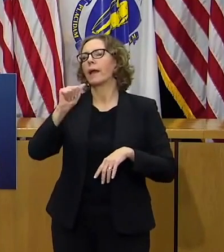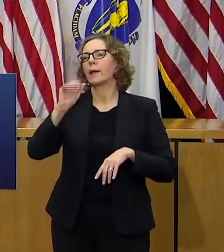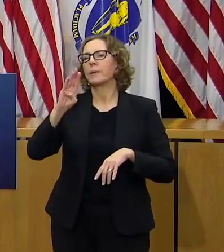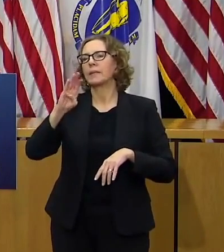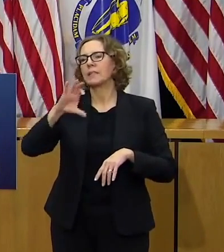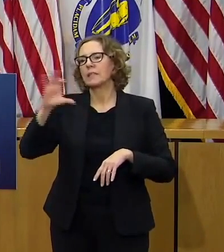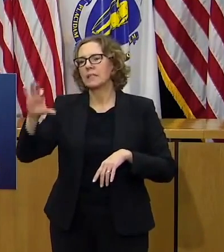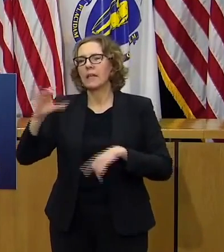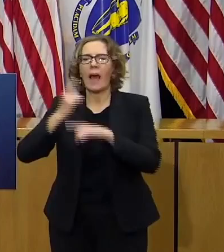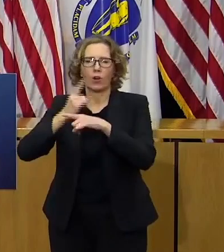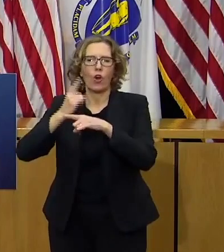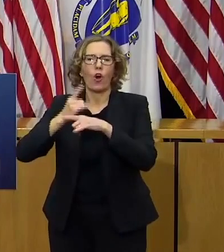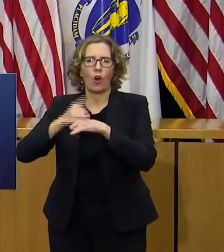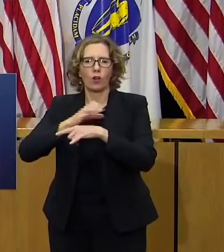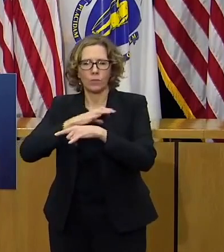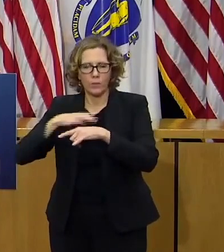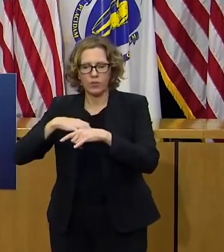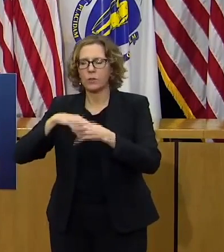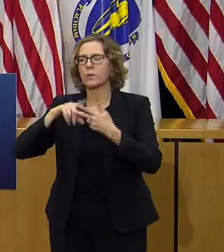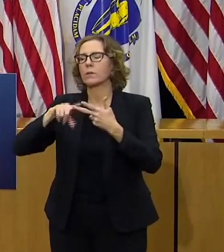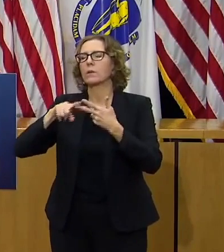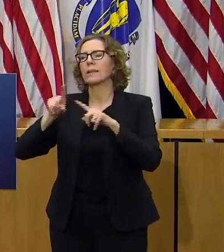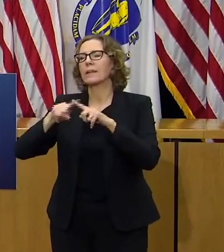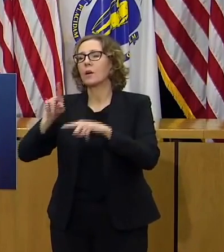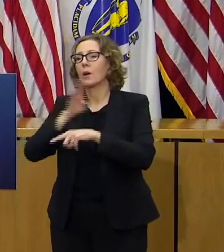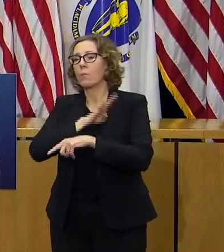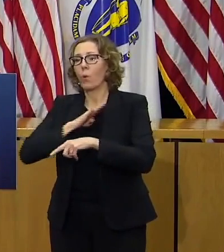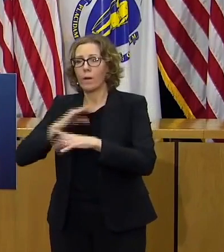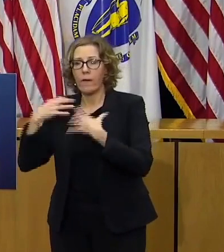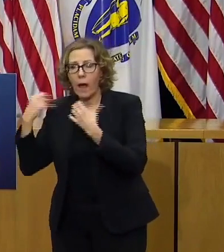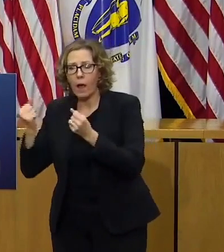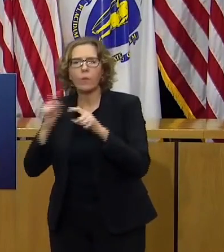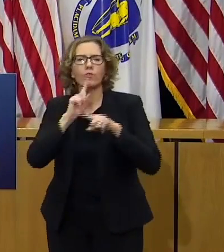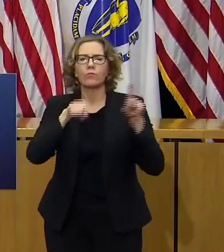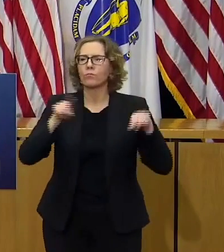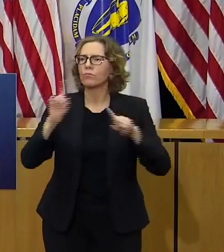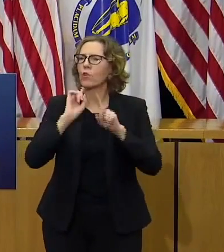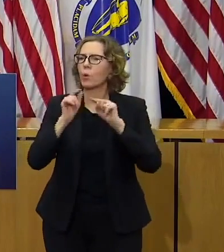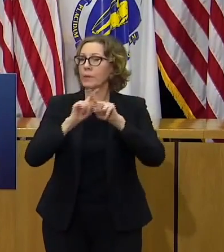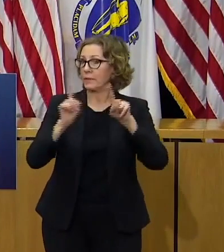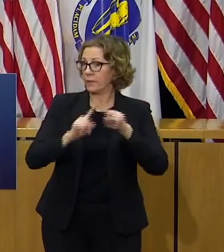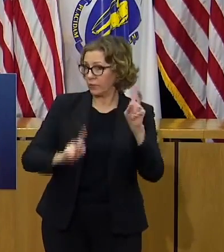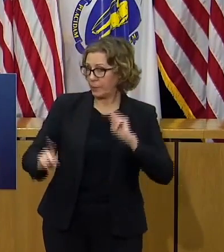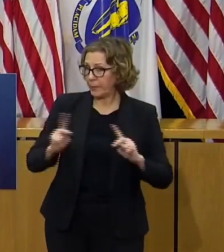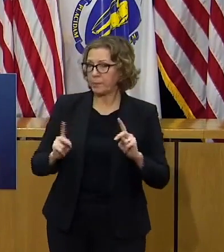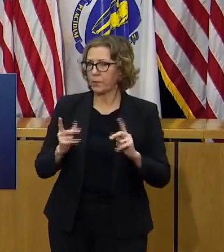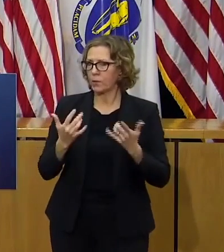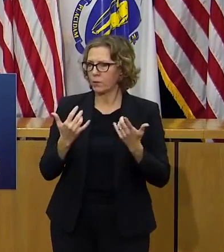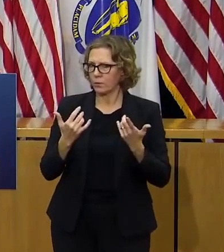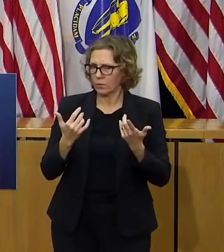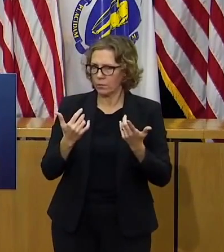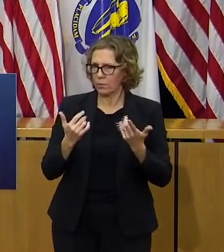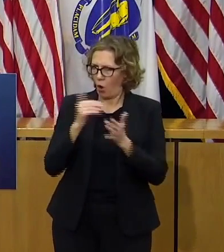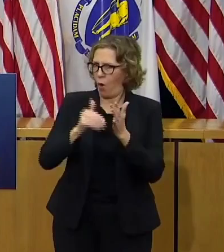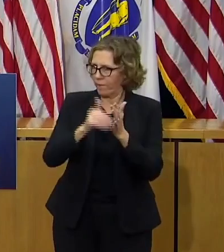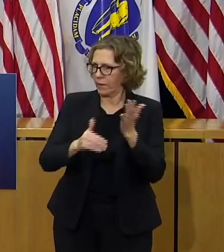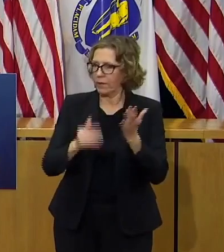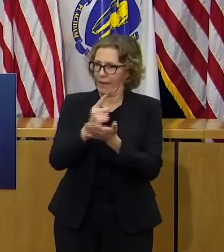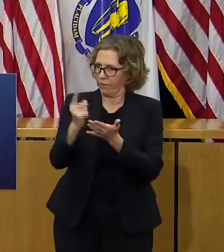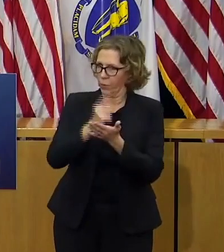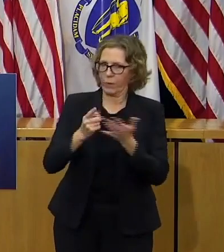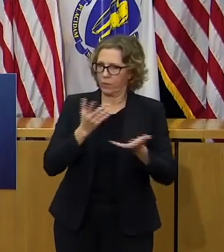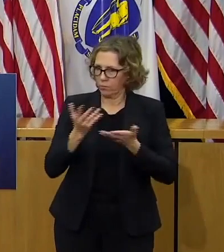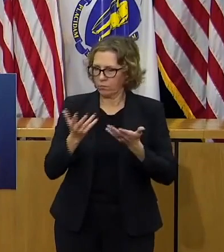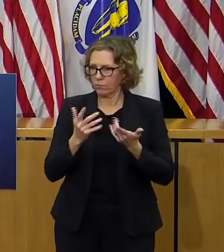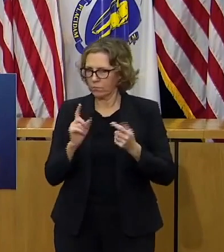we talked to the local boards of health um i mean between those groups we talked to all of them pretty much every week